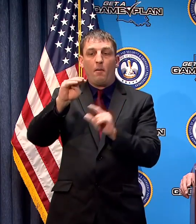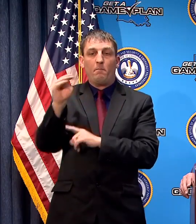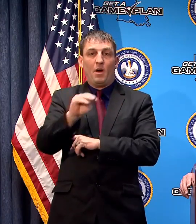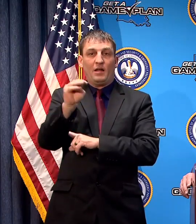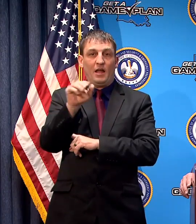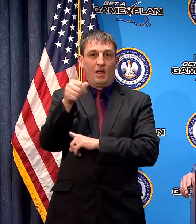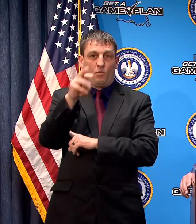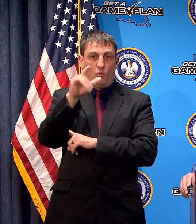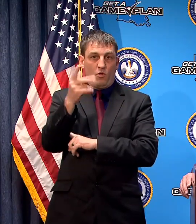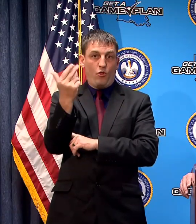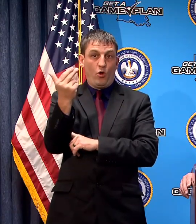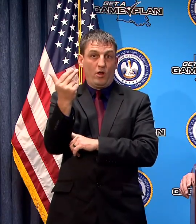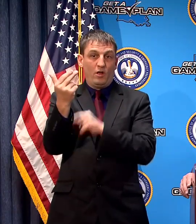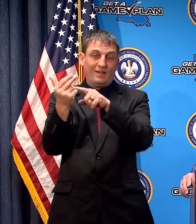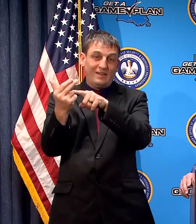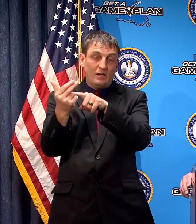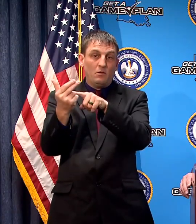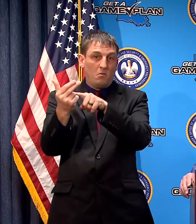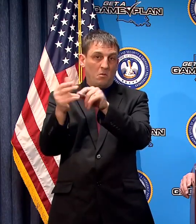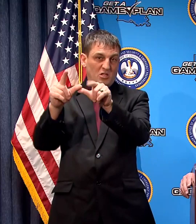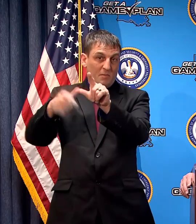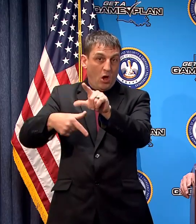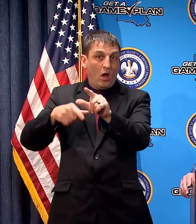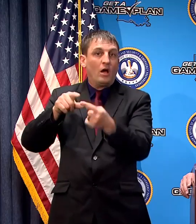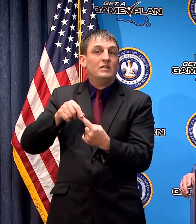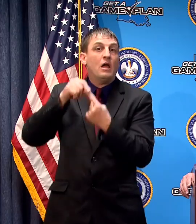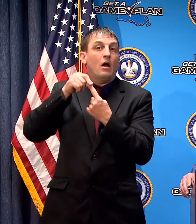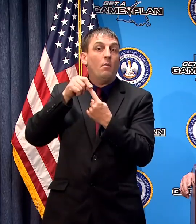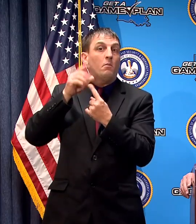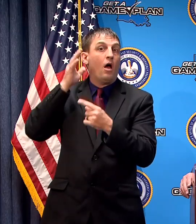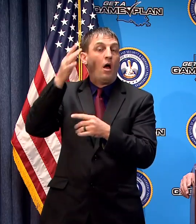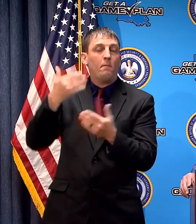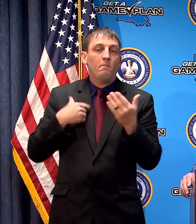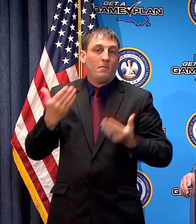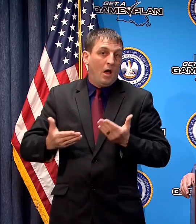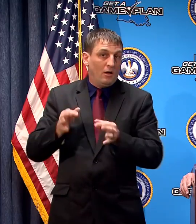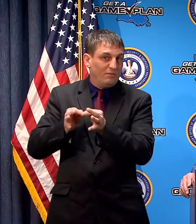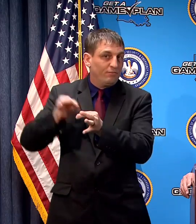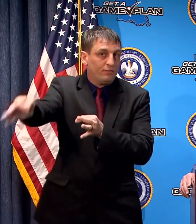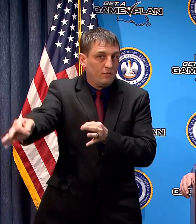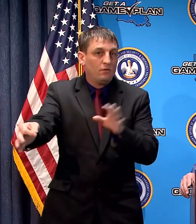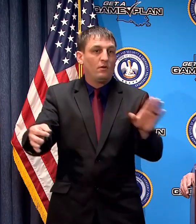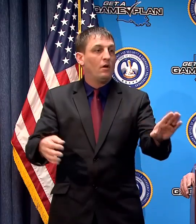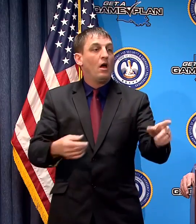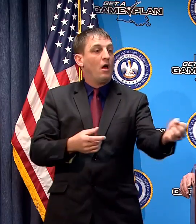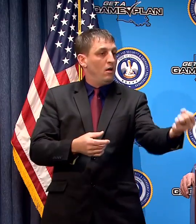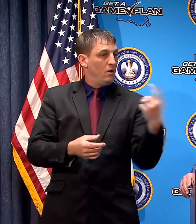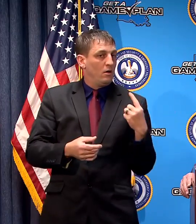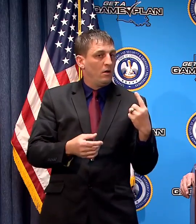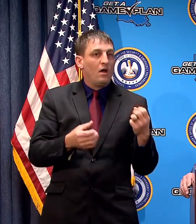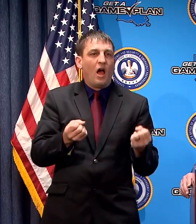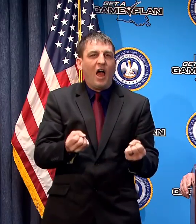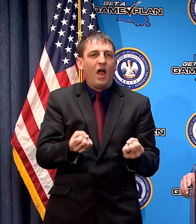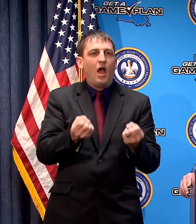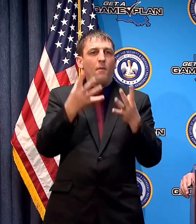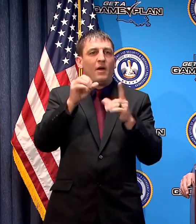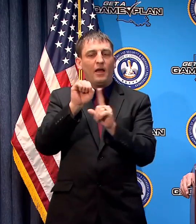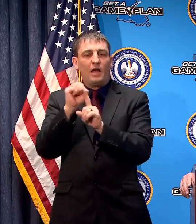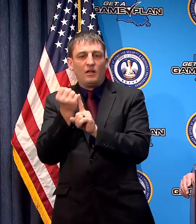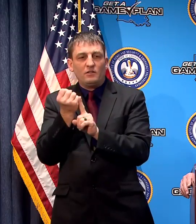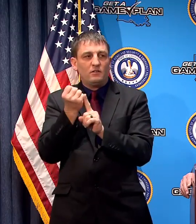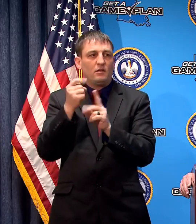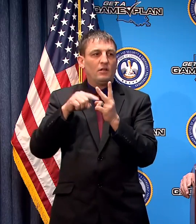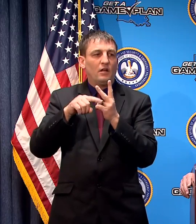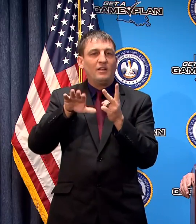is extended yes sir how many cases and deaths do we currently